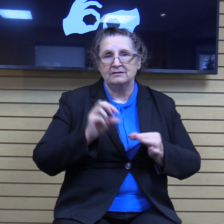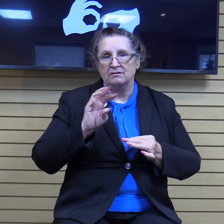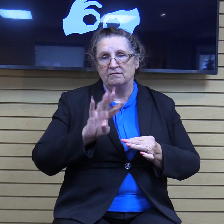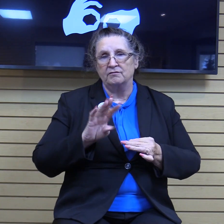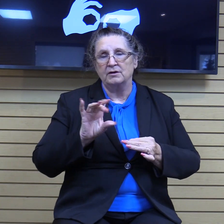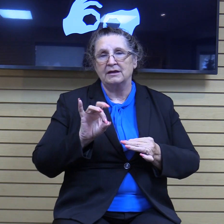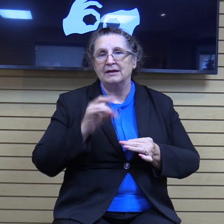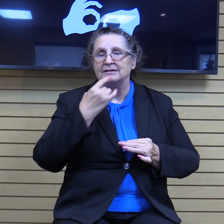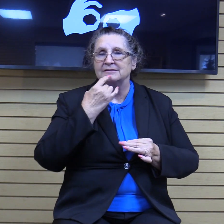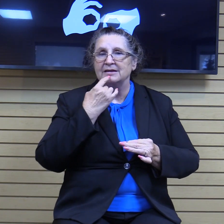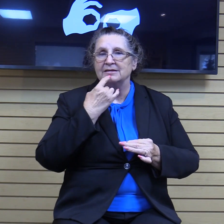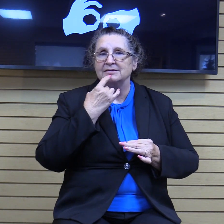says,